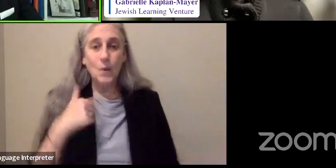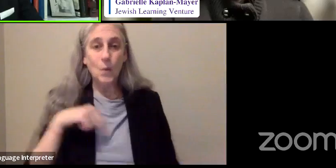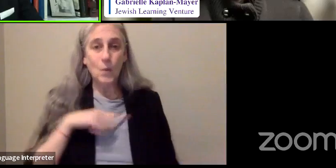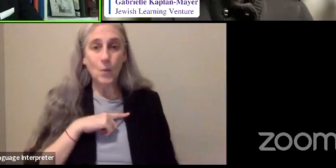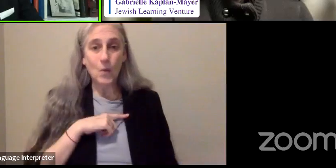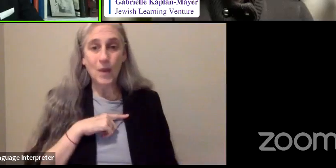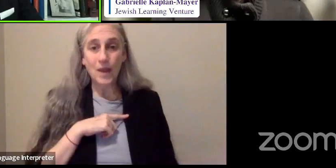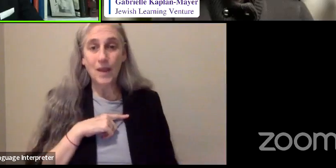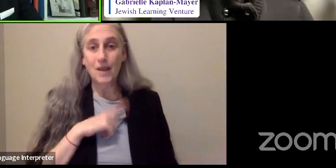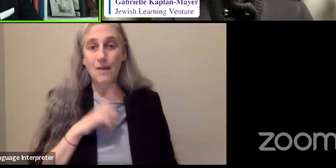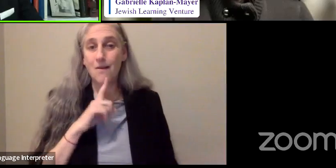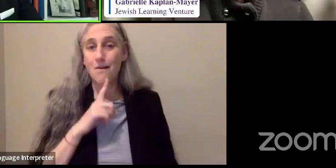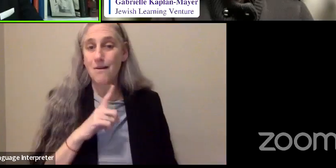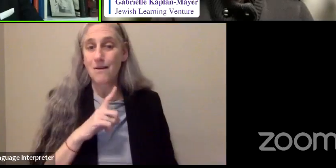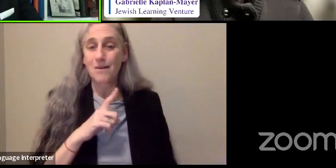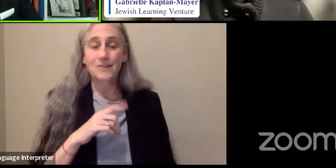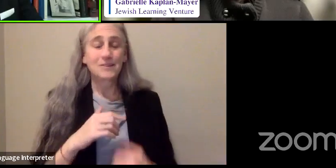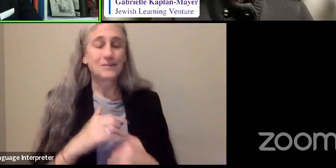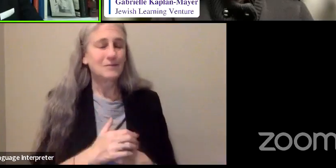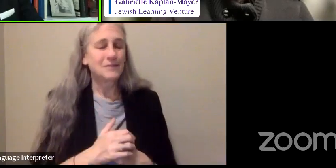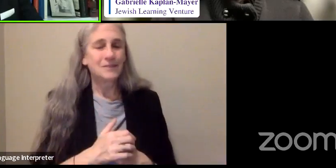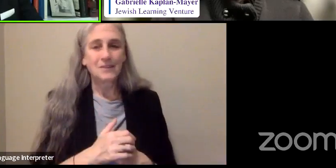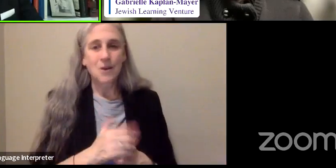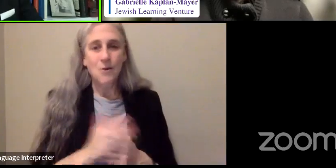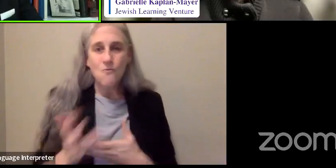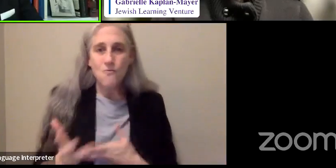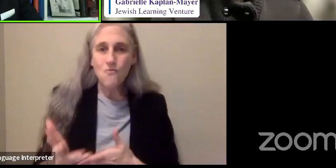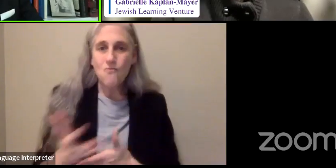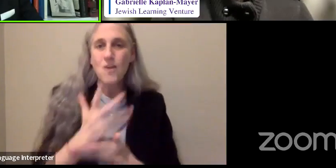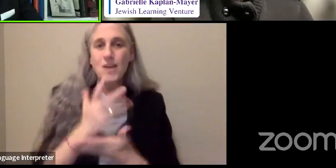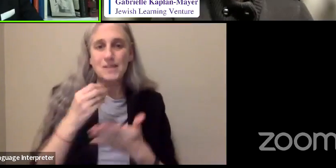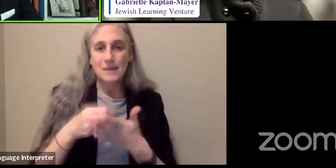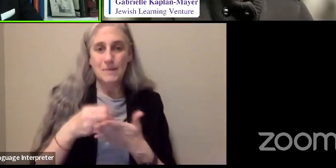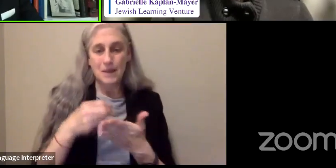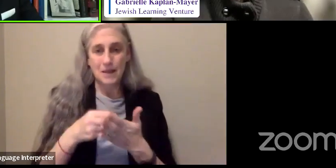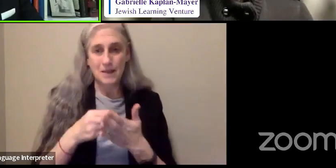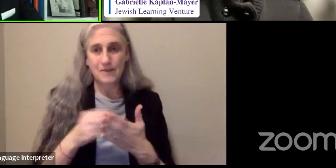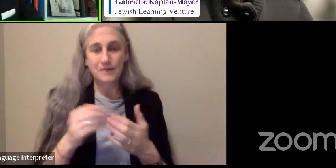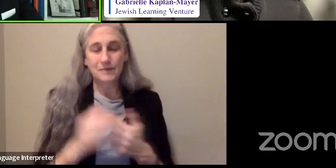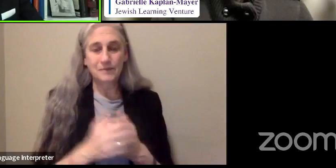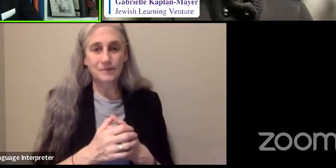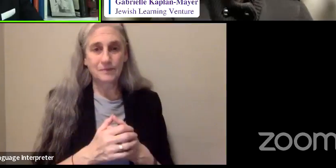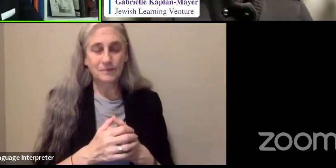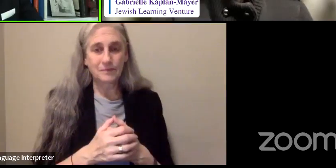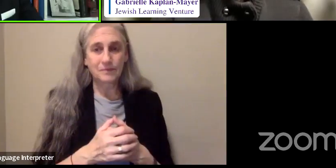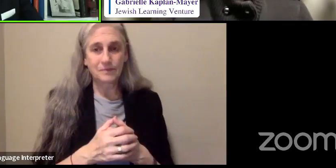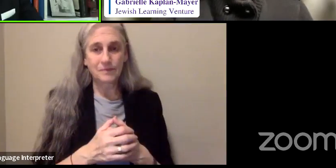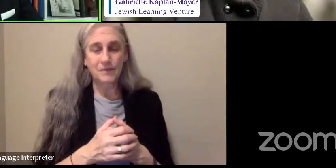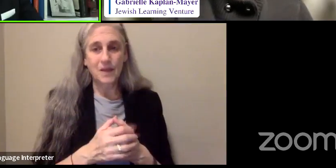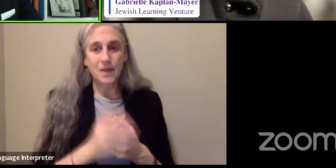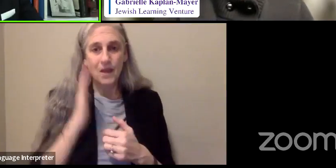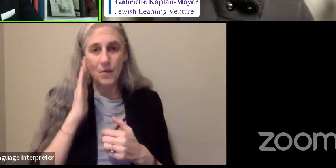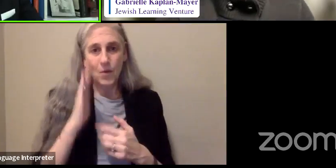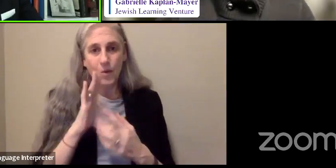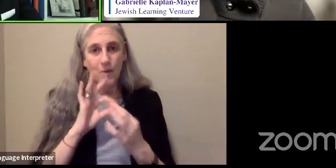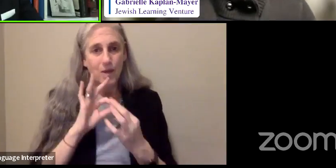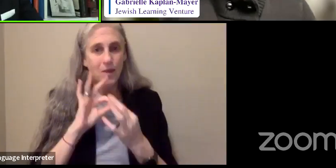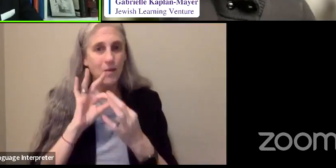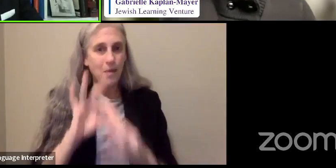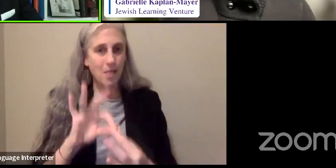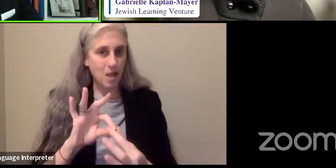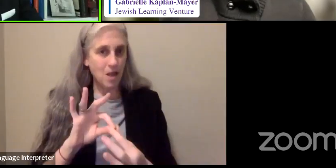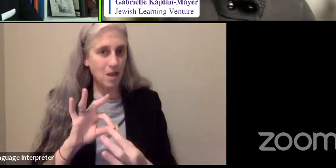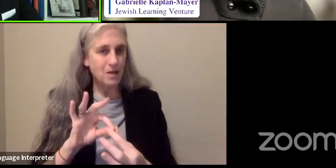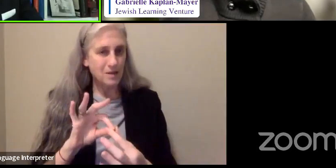raising significant sums of money that will be applied to